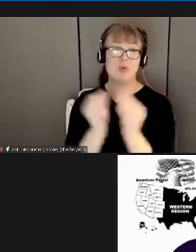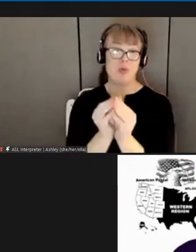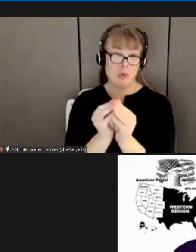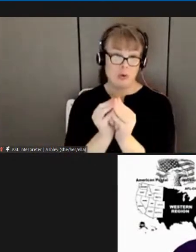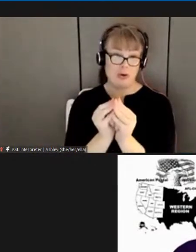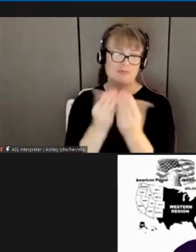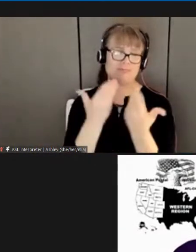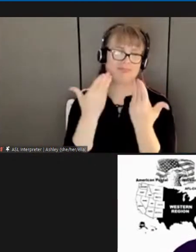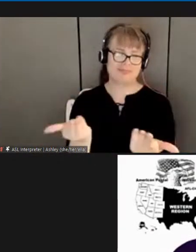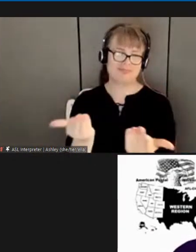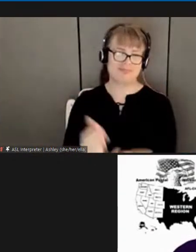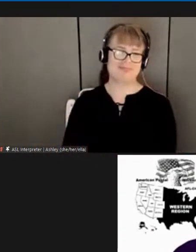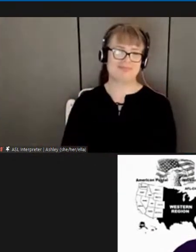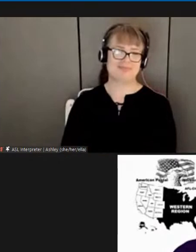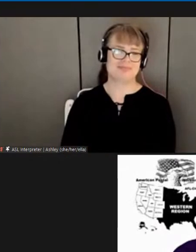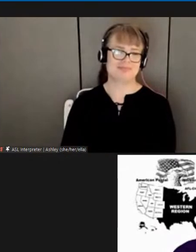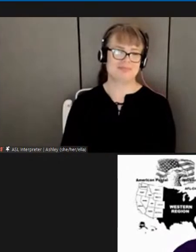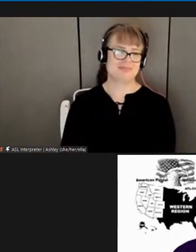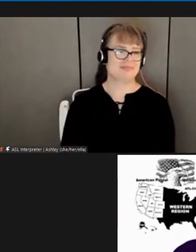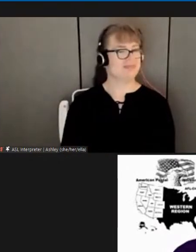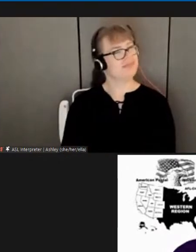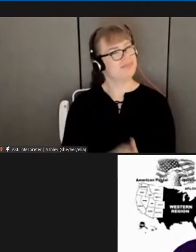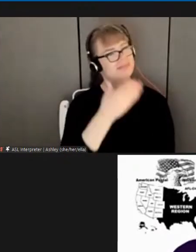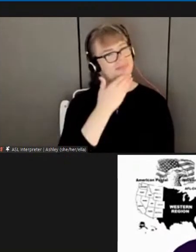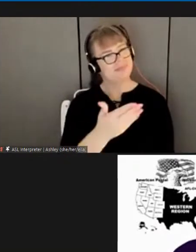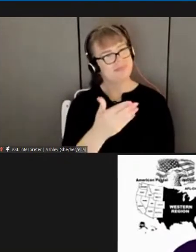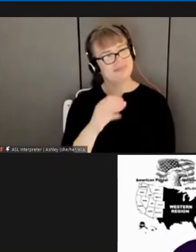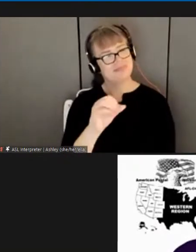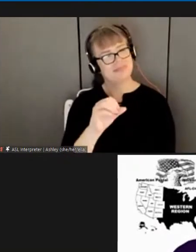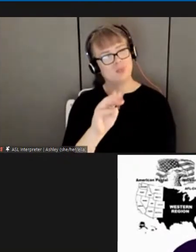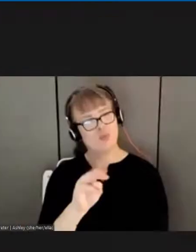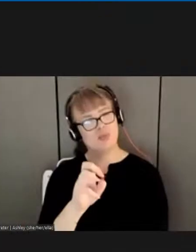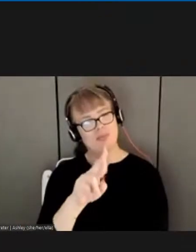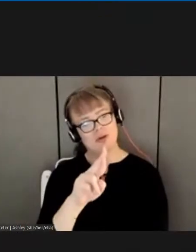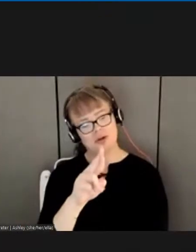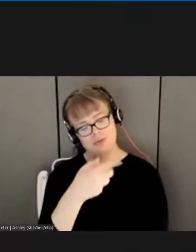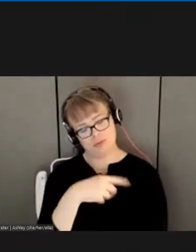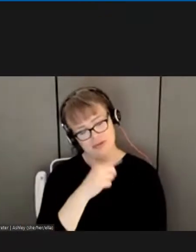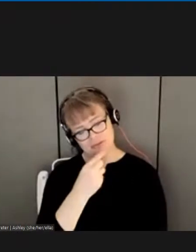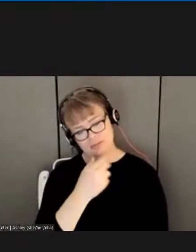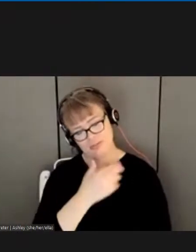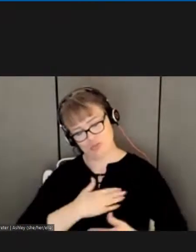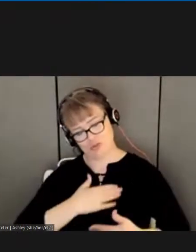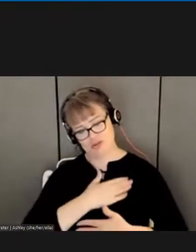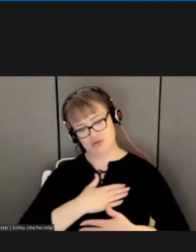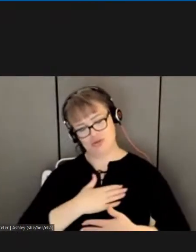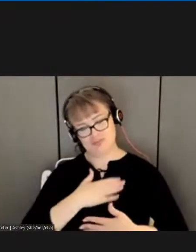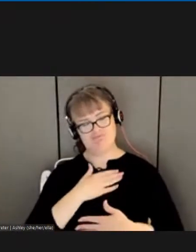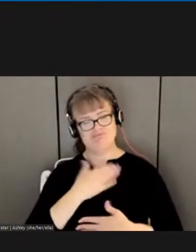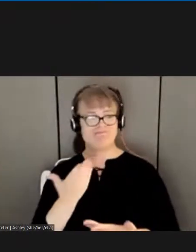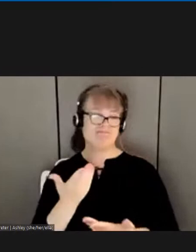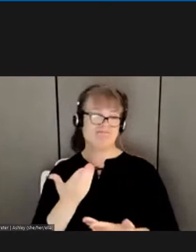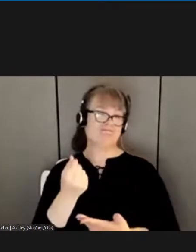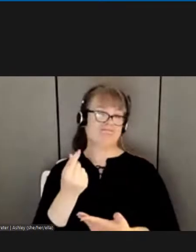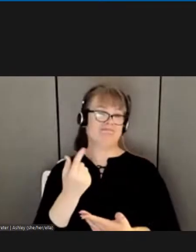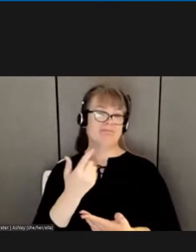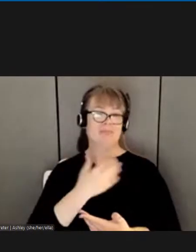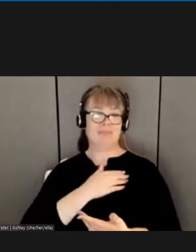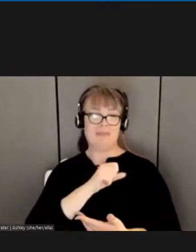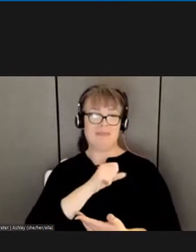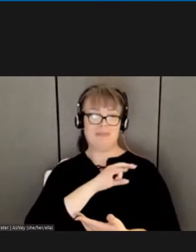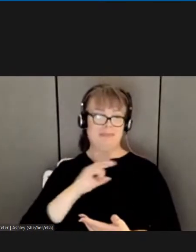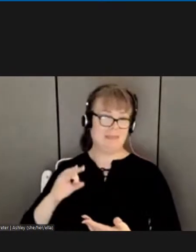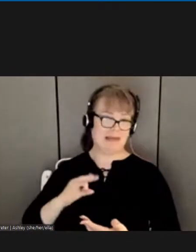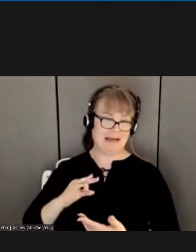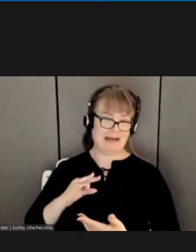thank you omar we appreciate those uh my staff and i don't know how we do either we wake up at three o